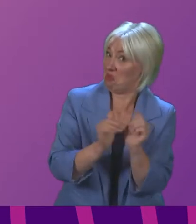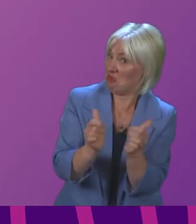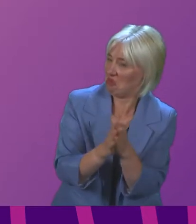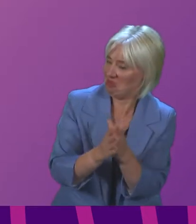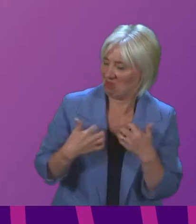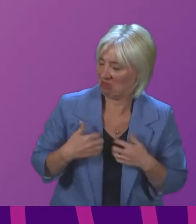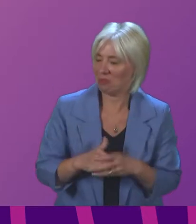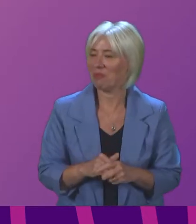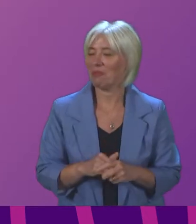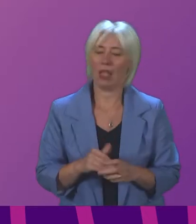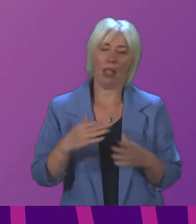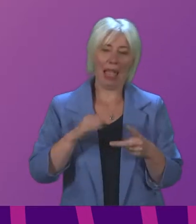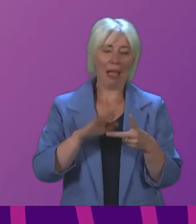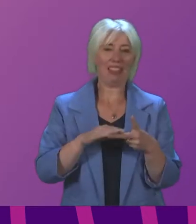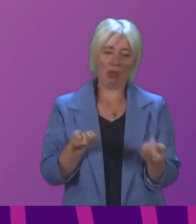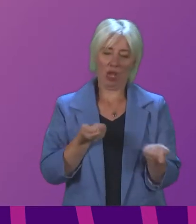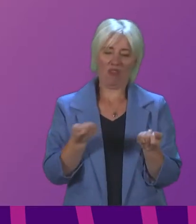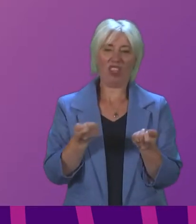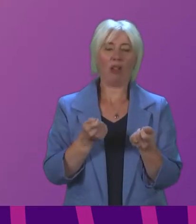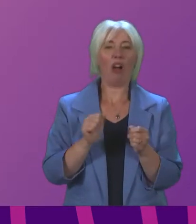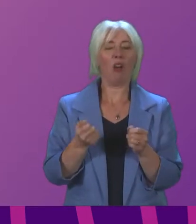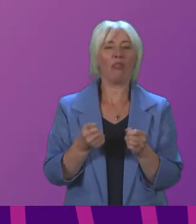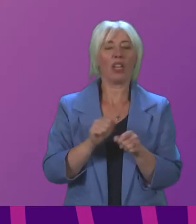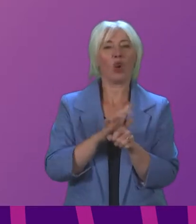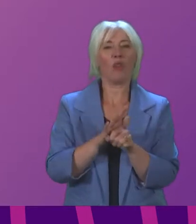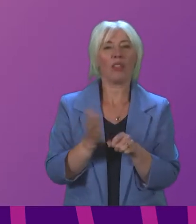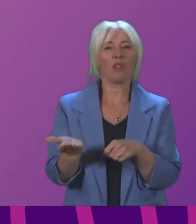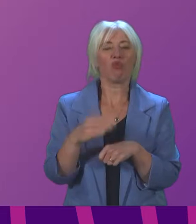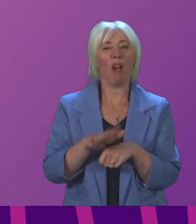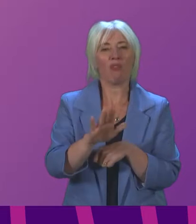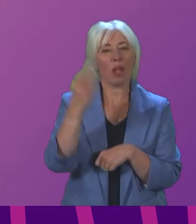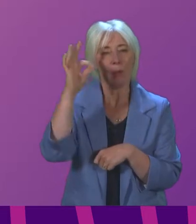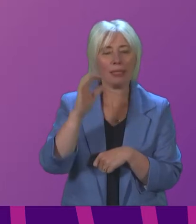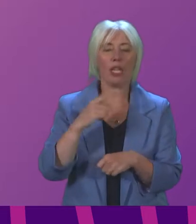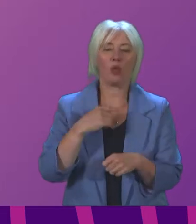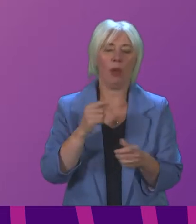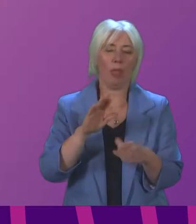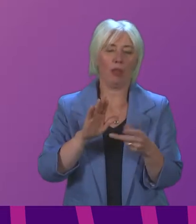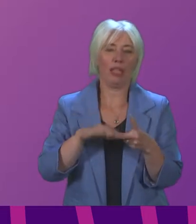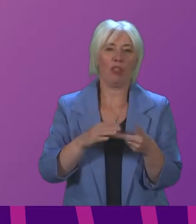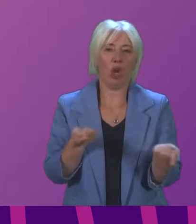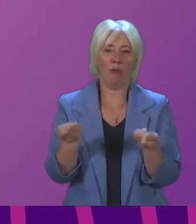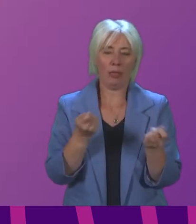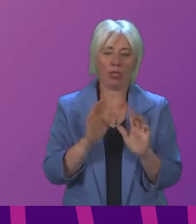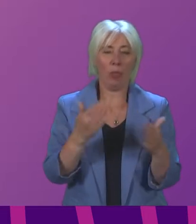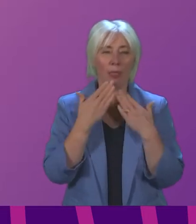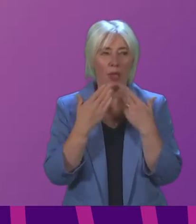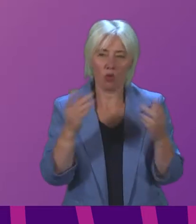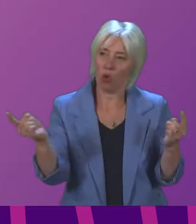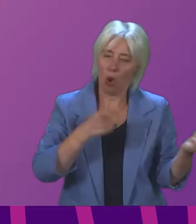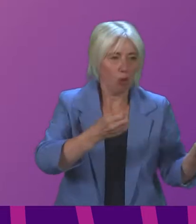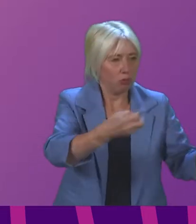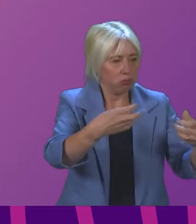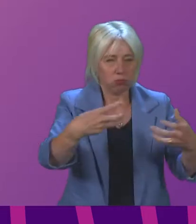this debate as Deputy Convener of the COVID-19 Recovery Committee and can I thank all the members who contributed and I listened to all the